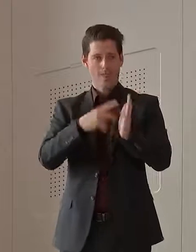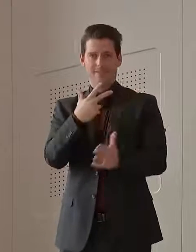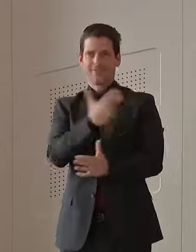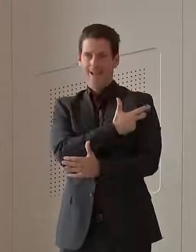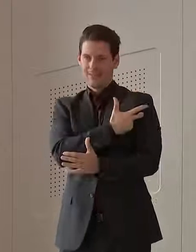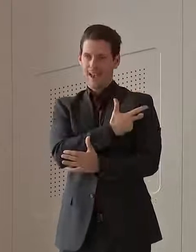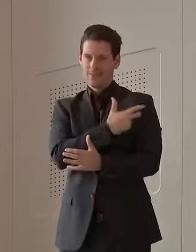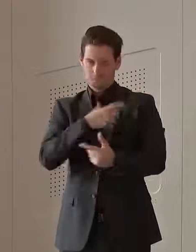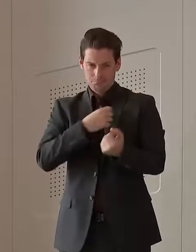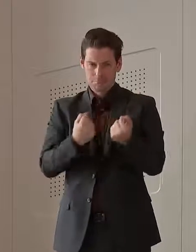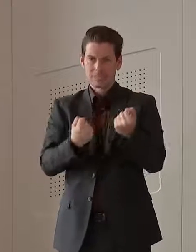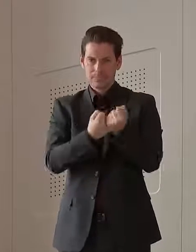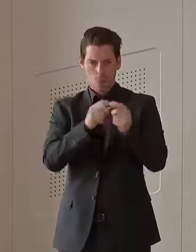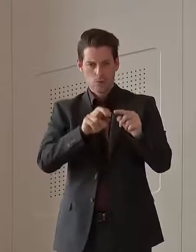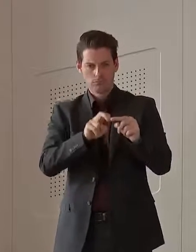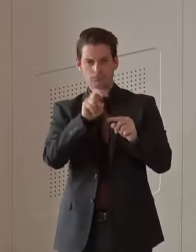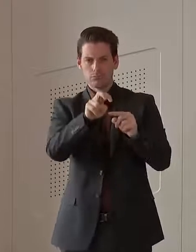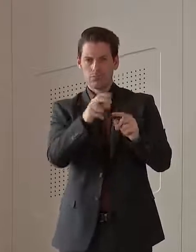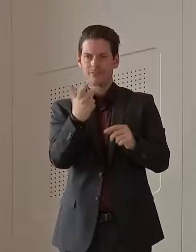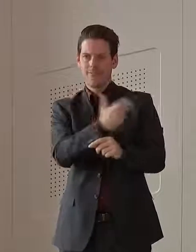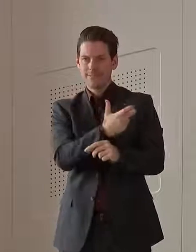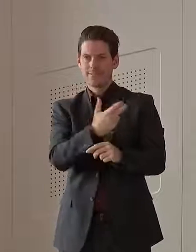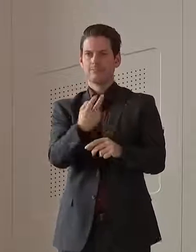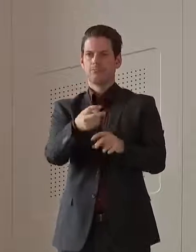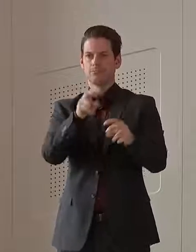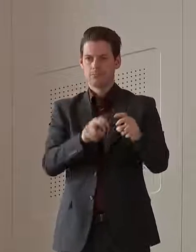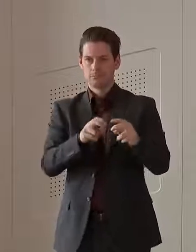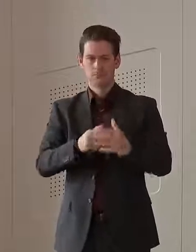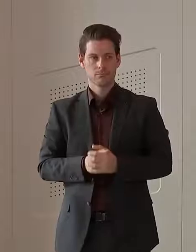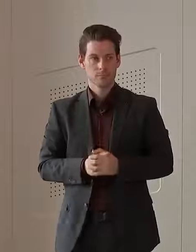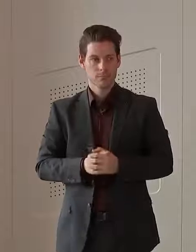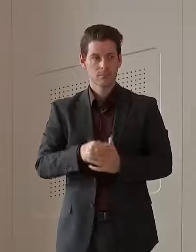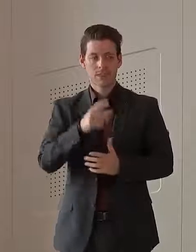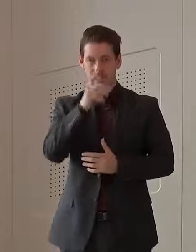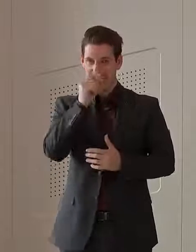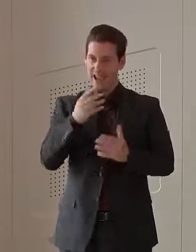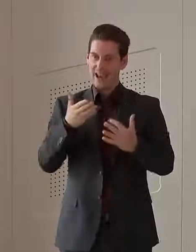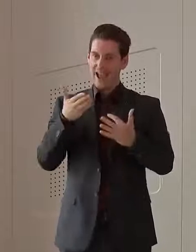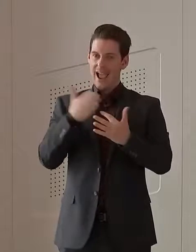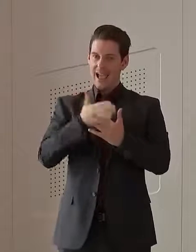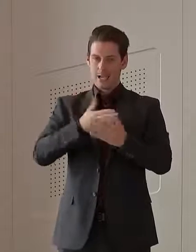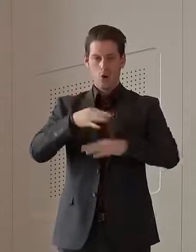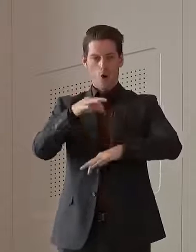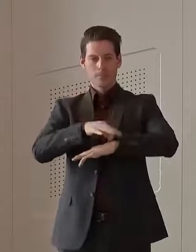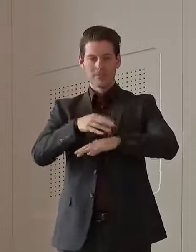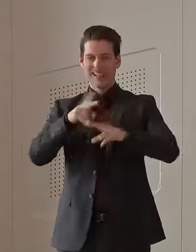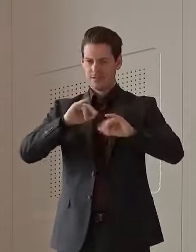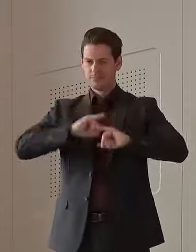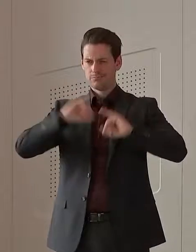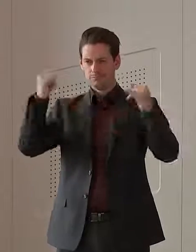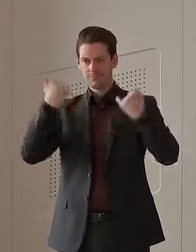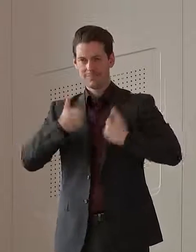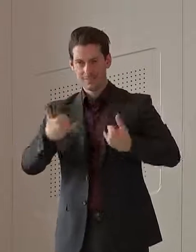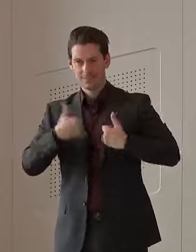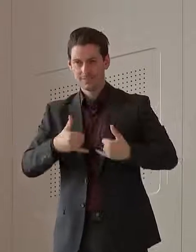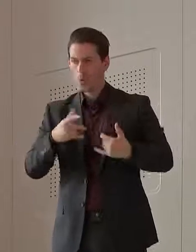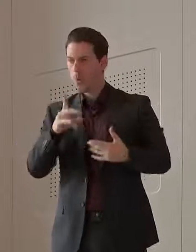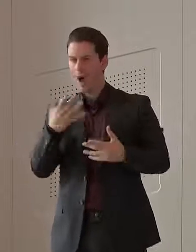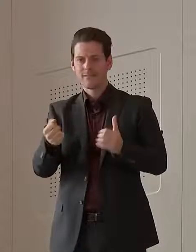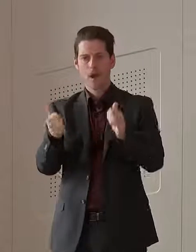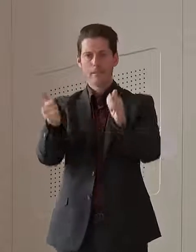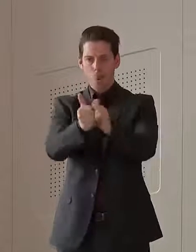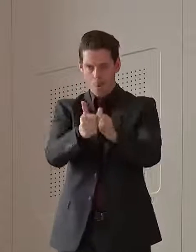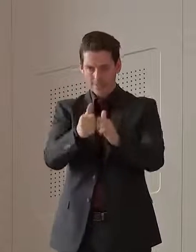that can occur. And then, of course, anyone can access healthcare in Queensland, as long as they've got an appointment. So